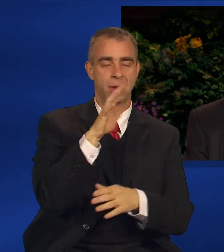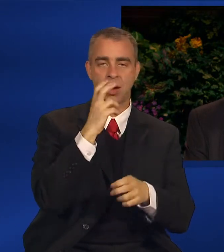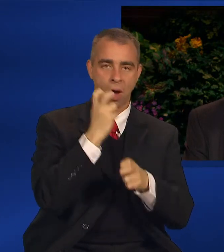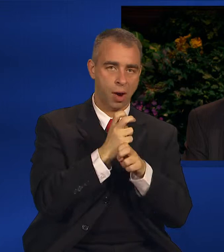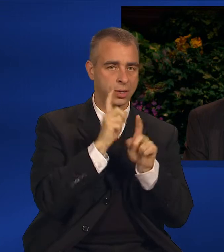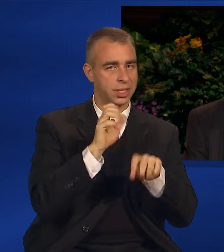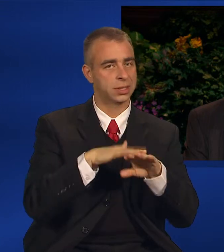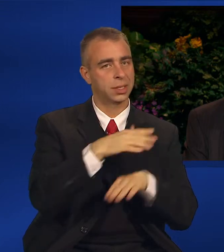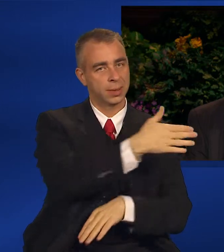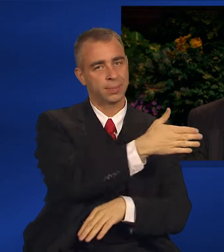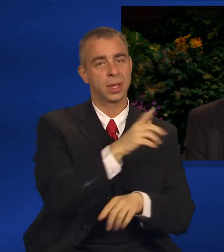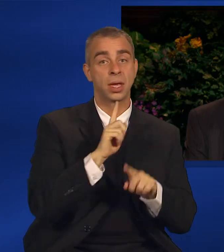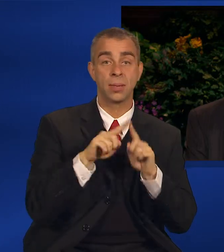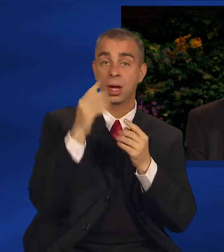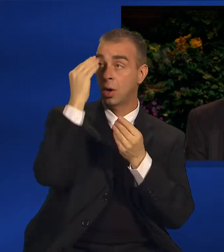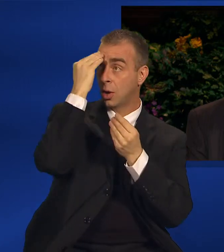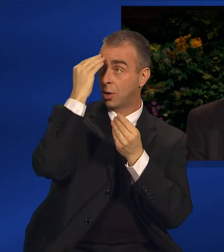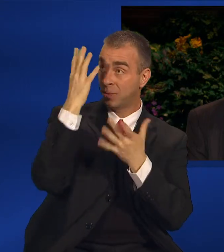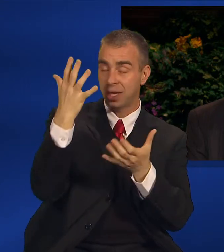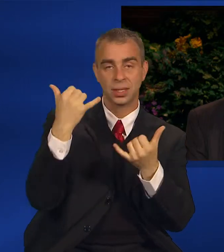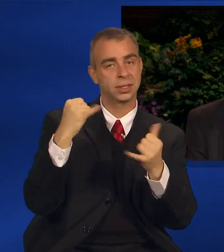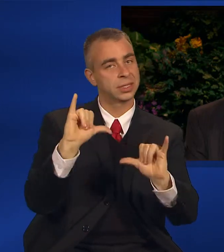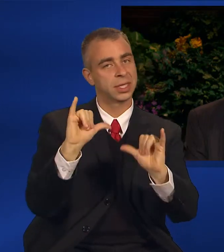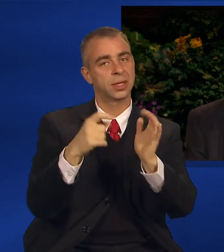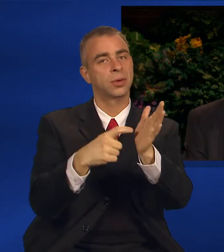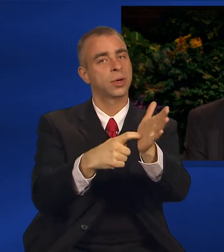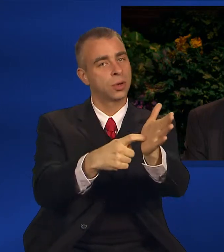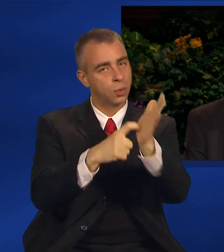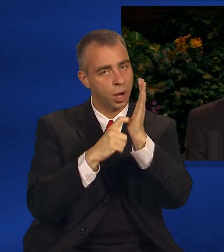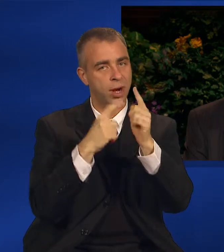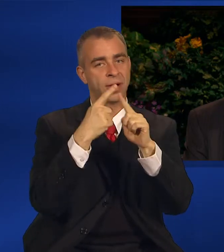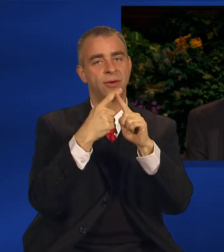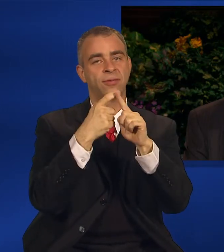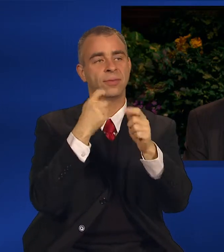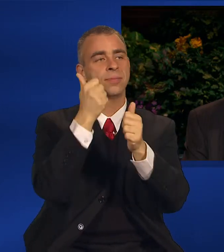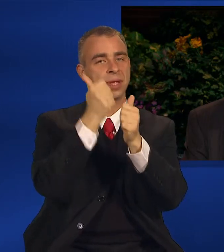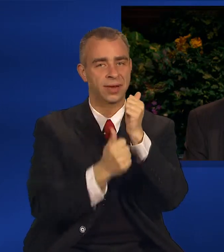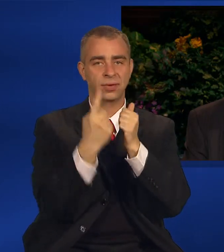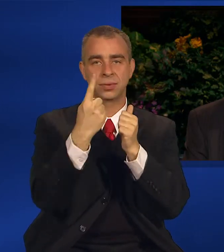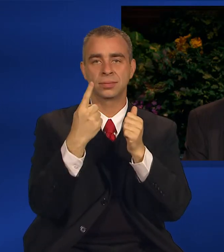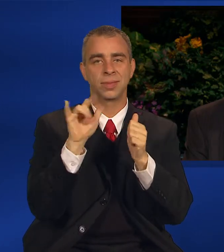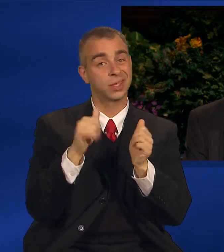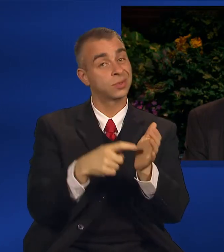obedience is required of us as well.